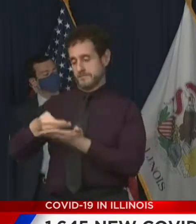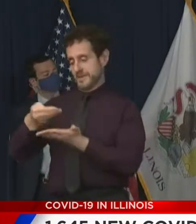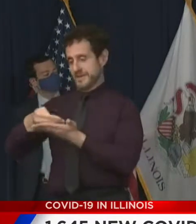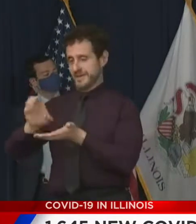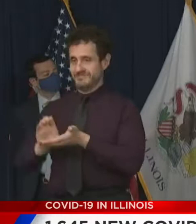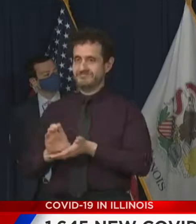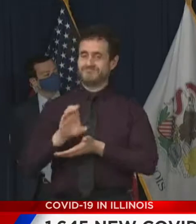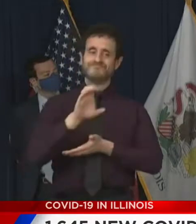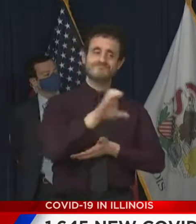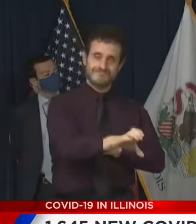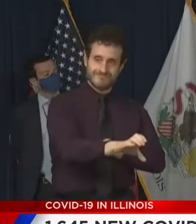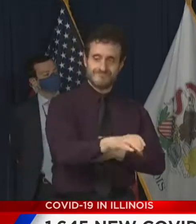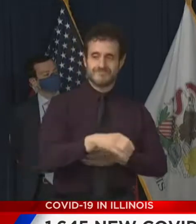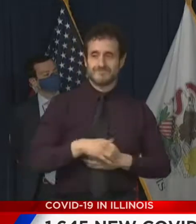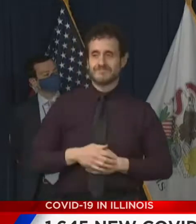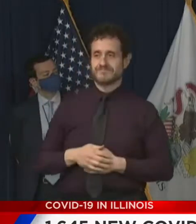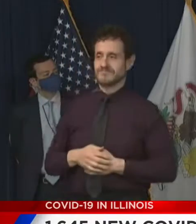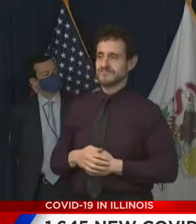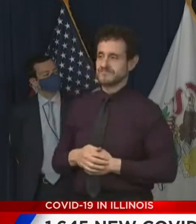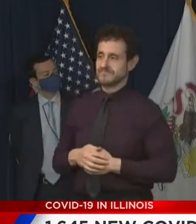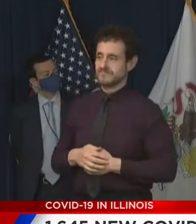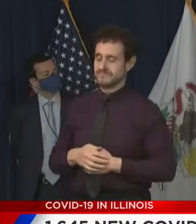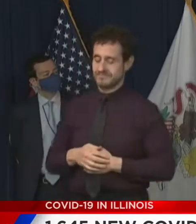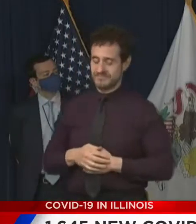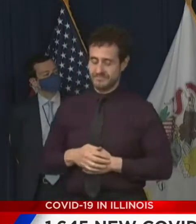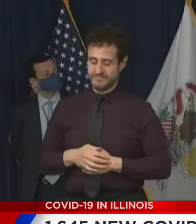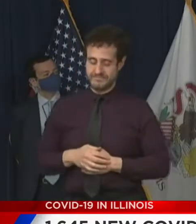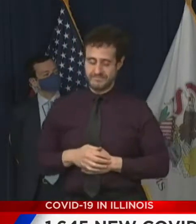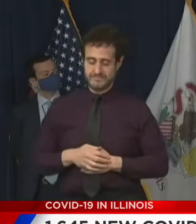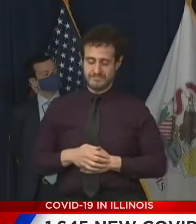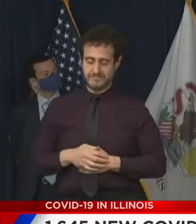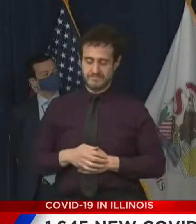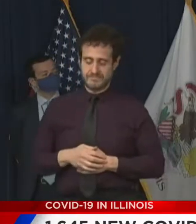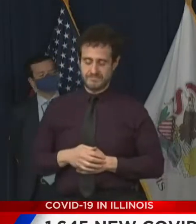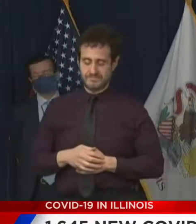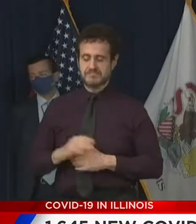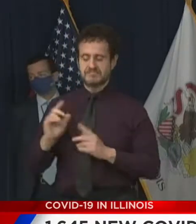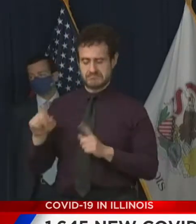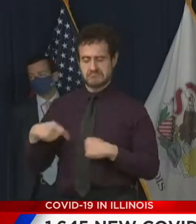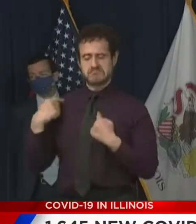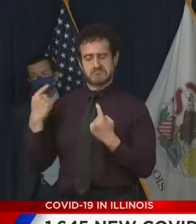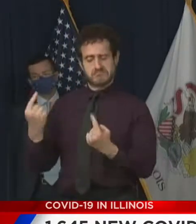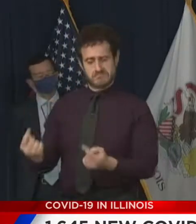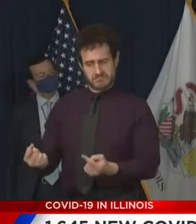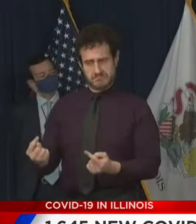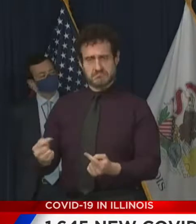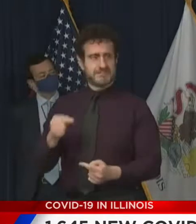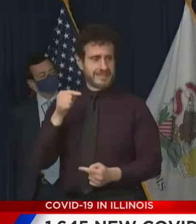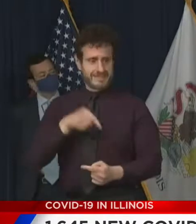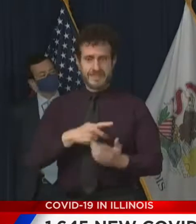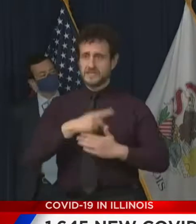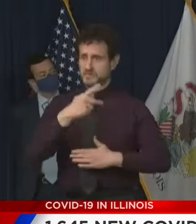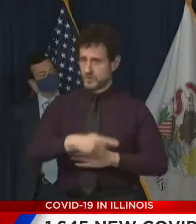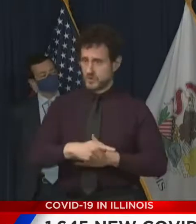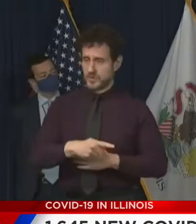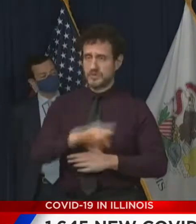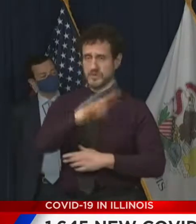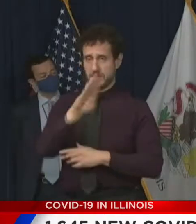And so that's what we have been able to do through this program.